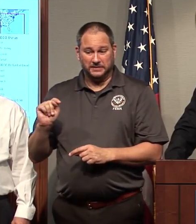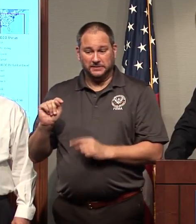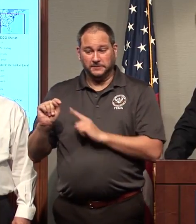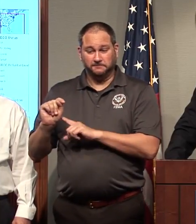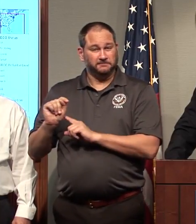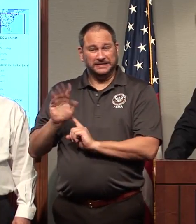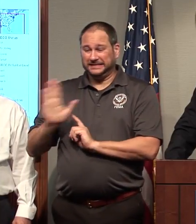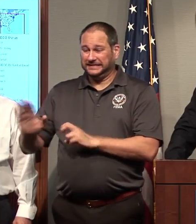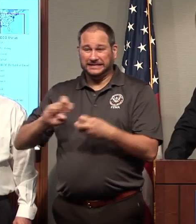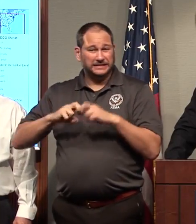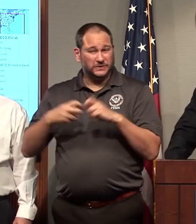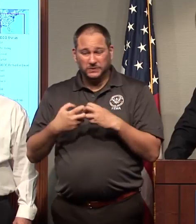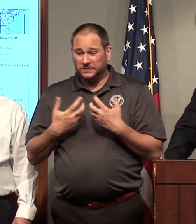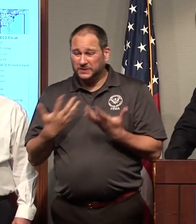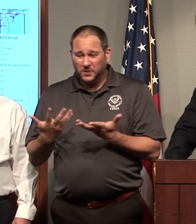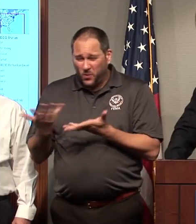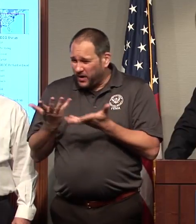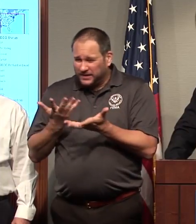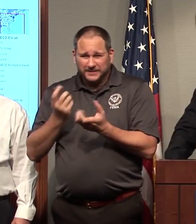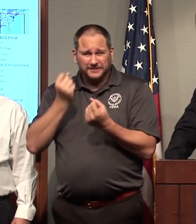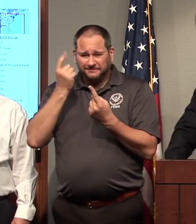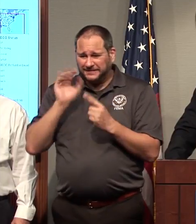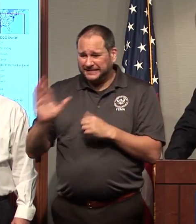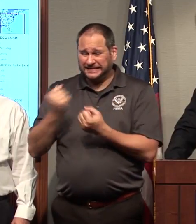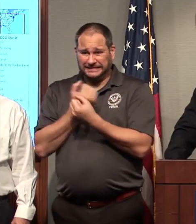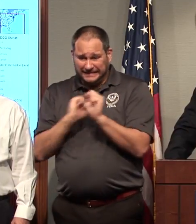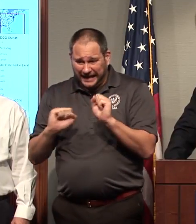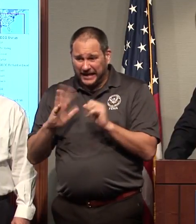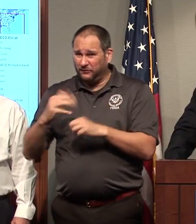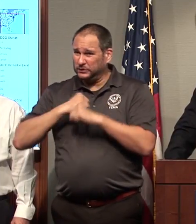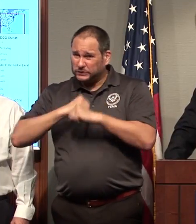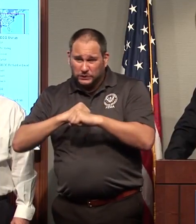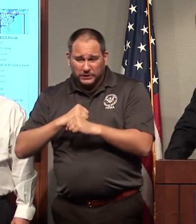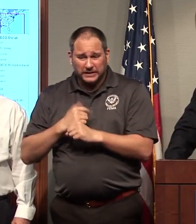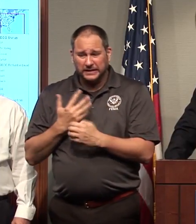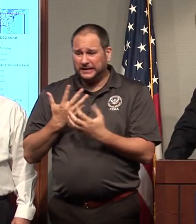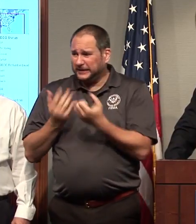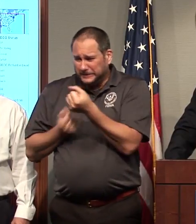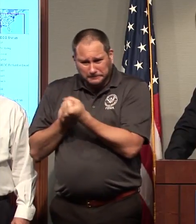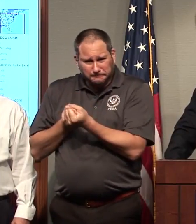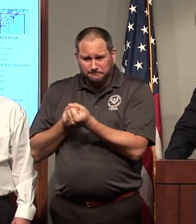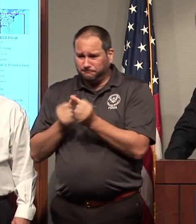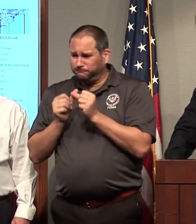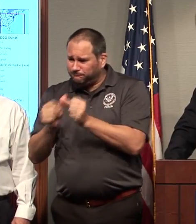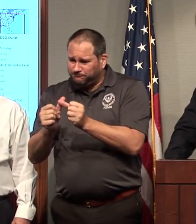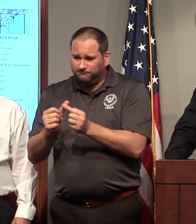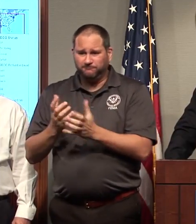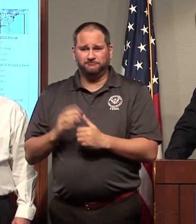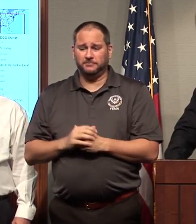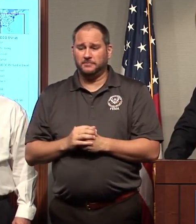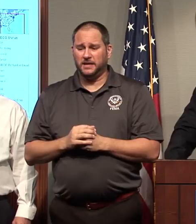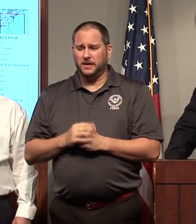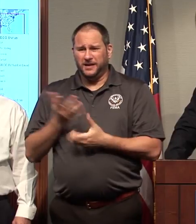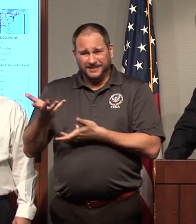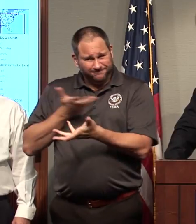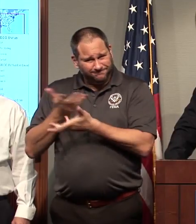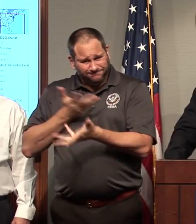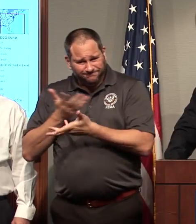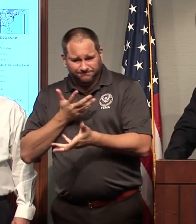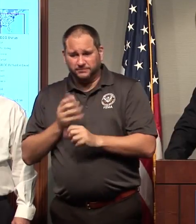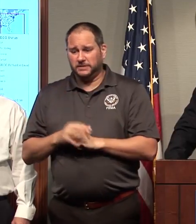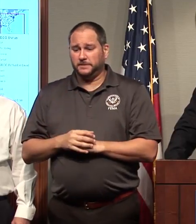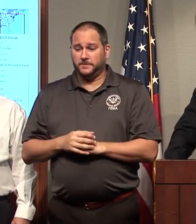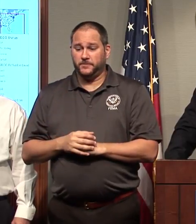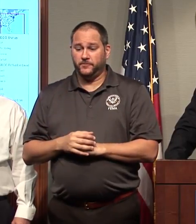Obviously, we want to make sure that safety and security is upheld, and we're continuing to work with him to roll in military